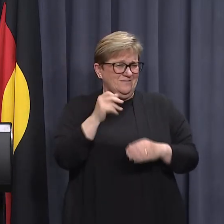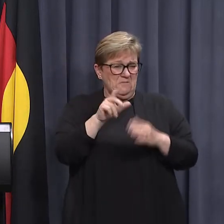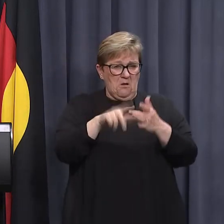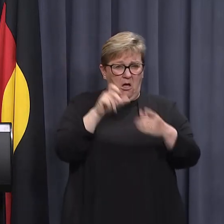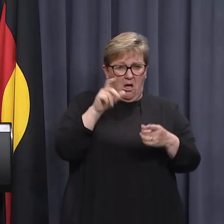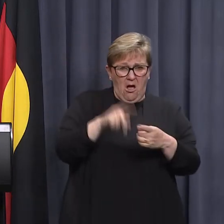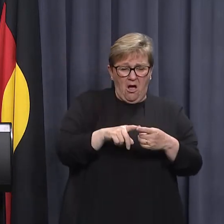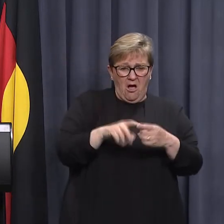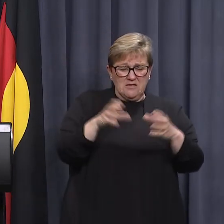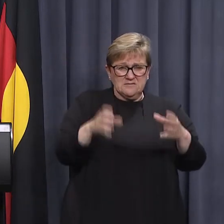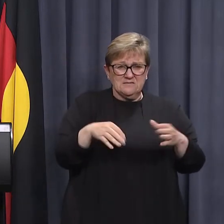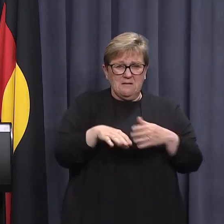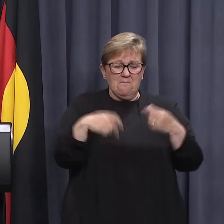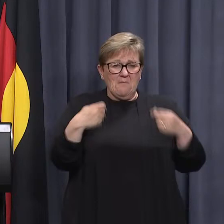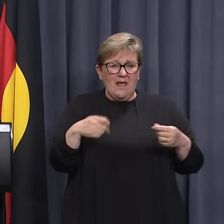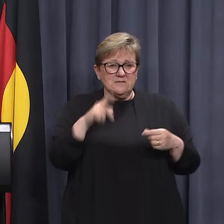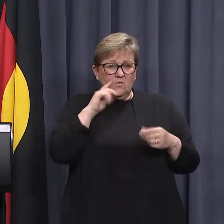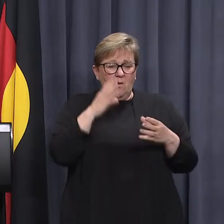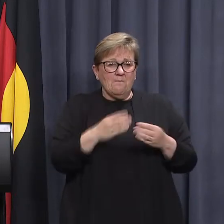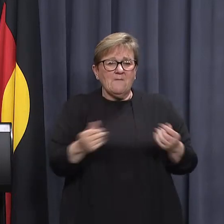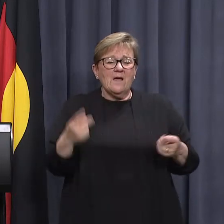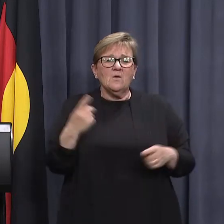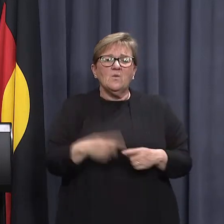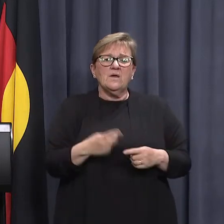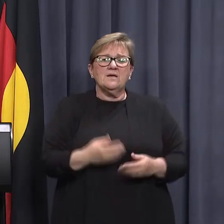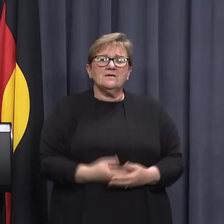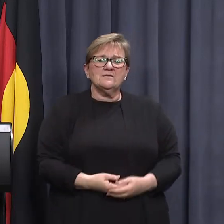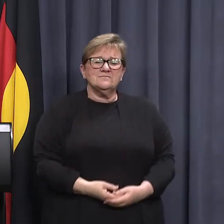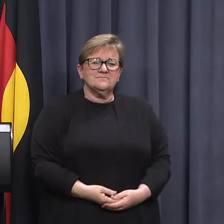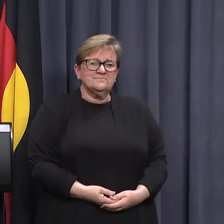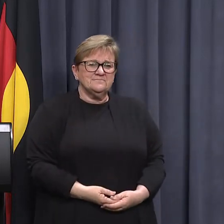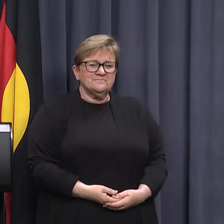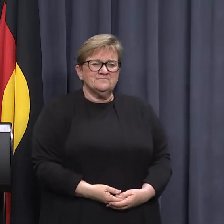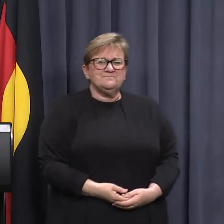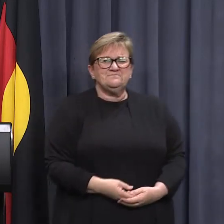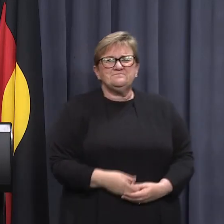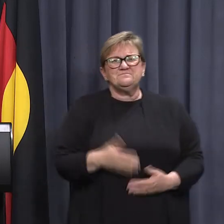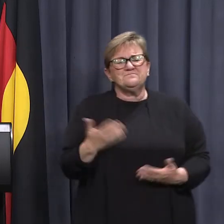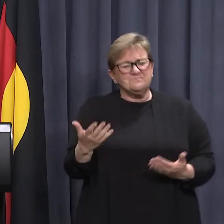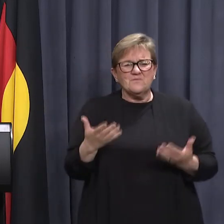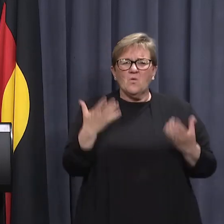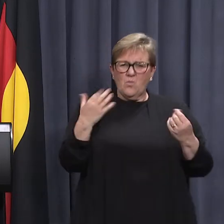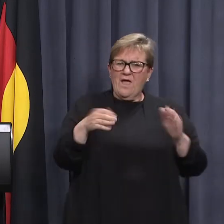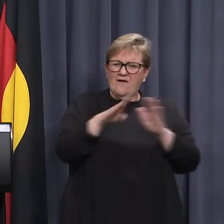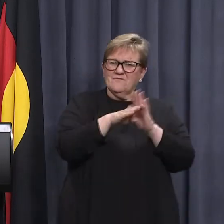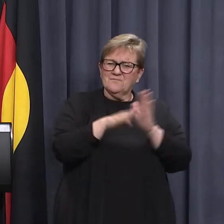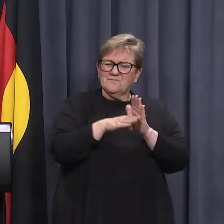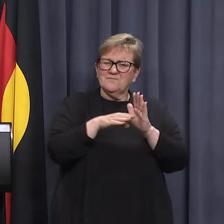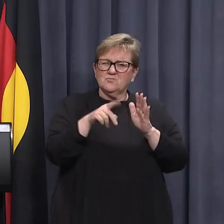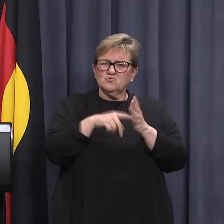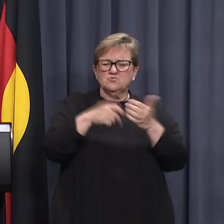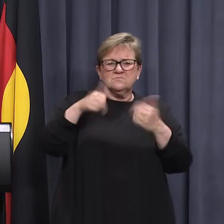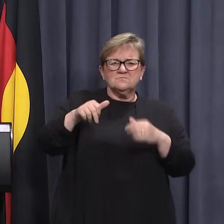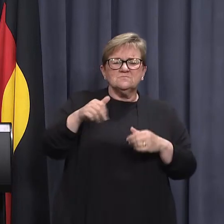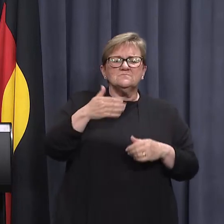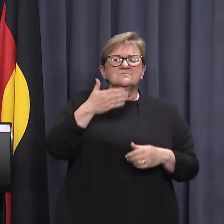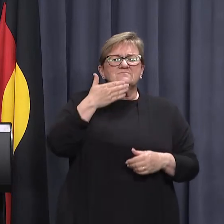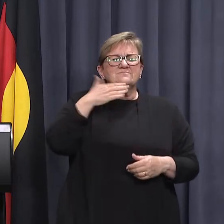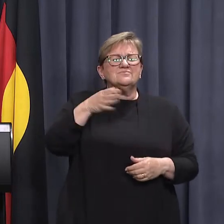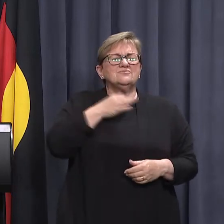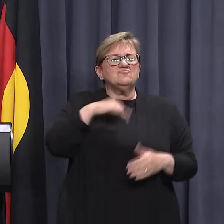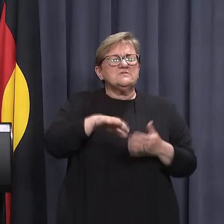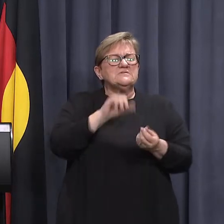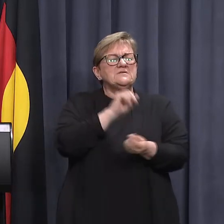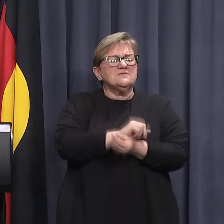bit of plastic that'll melt pretty quick. Look, there's a range of measures in place to mitigate the heat risk in the prison.